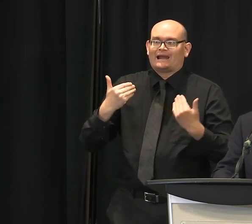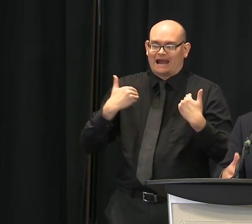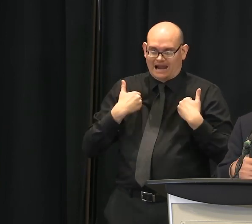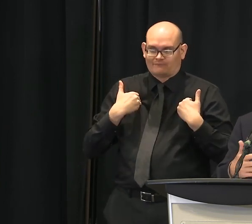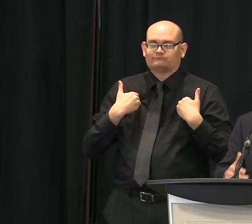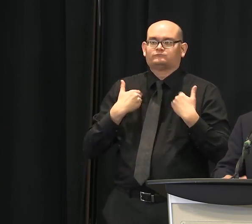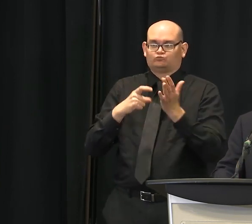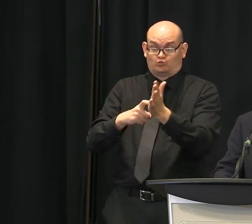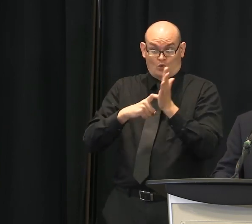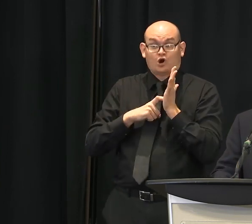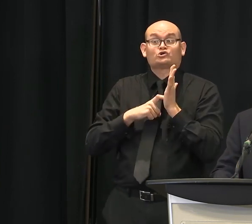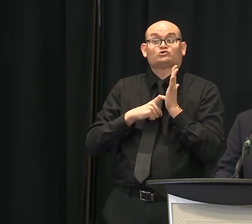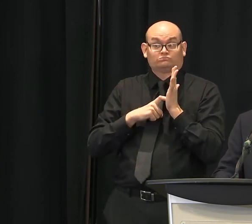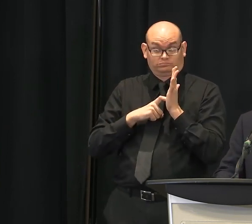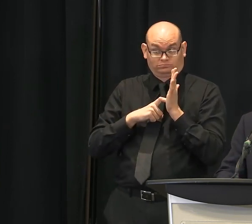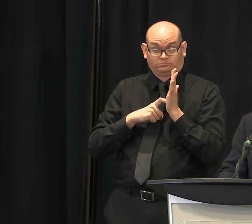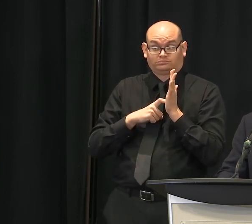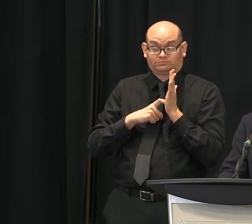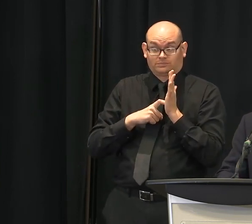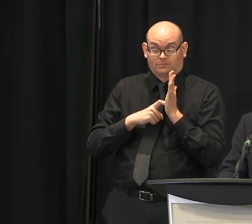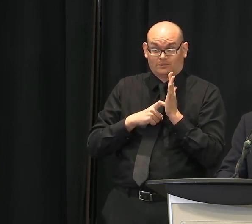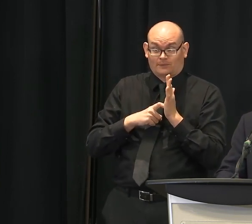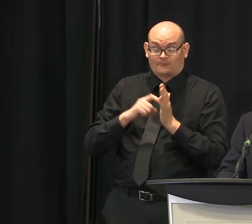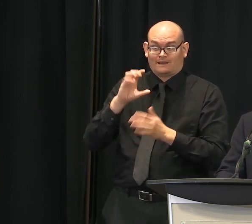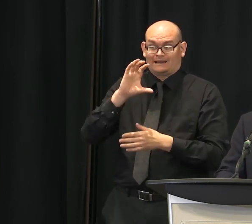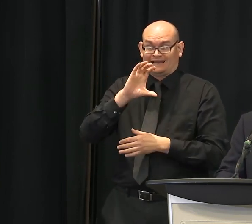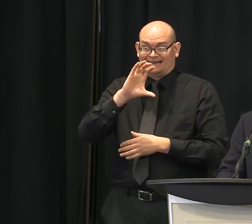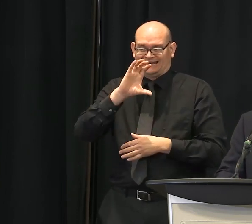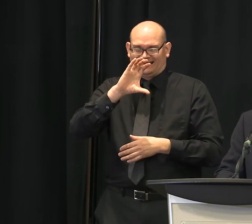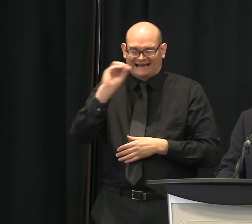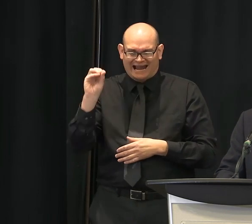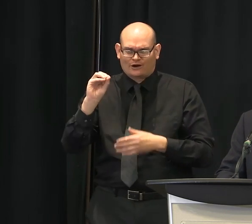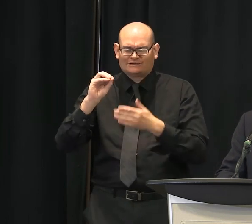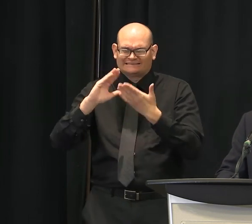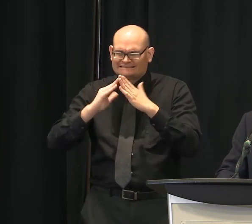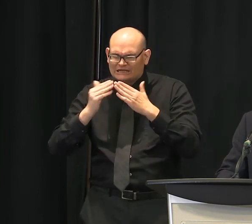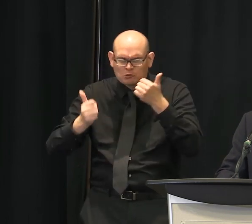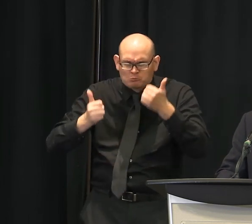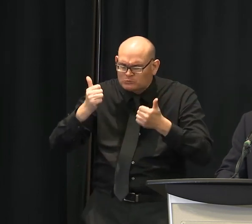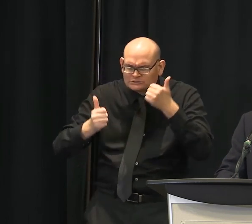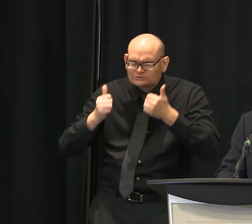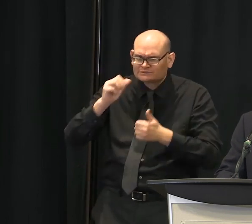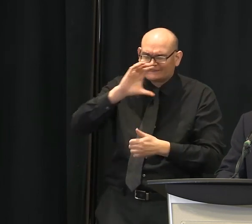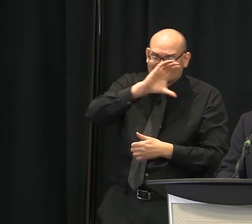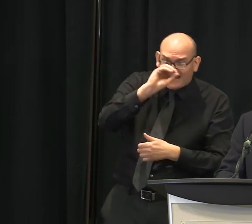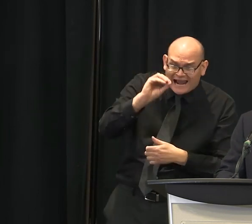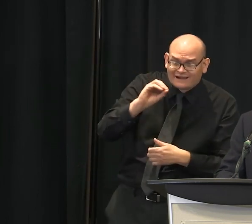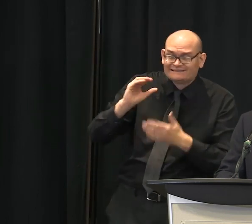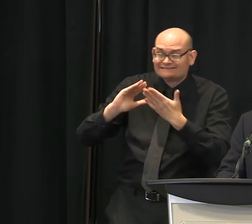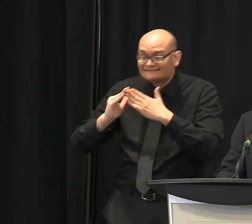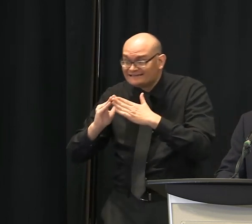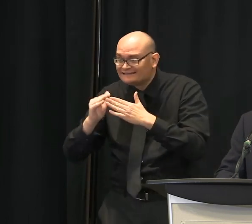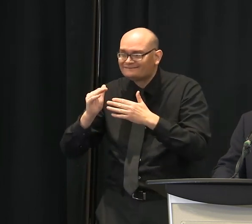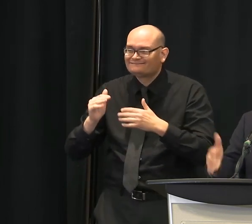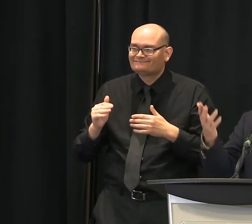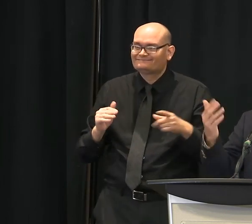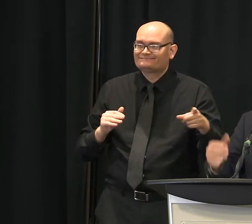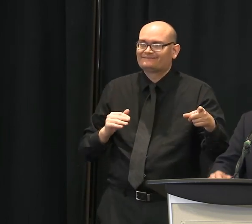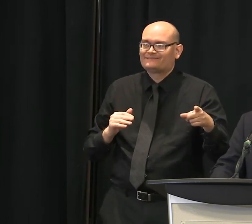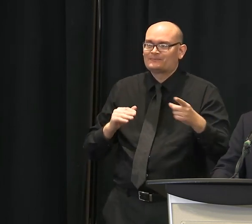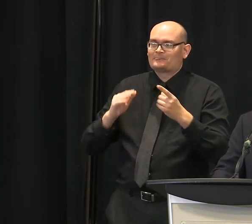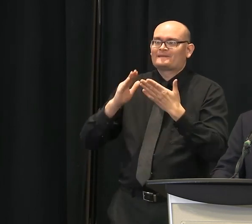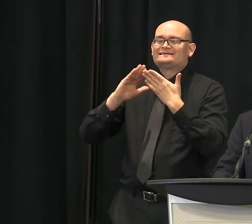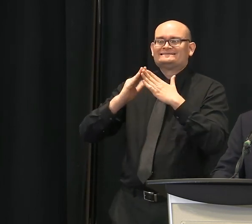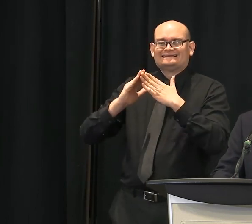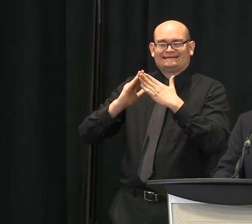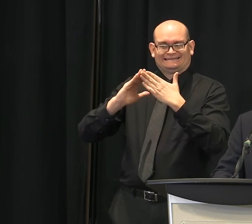that the city is any different from the county in terms of compliance. I think it's been generally pretty good, but it's something to emphasize. We